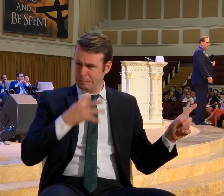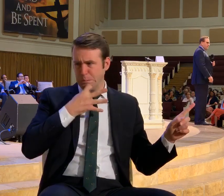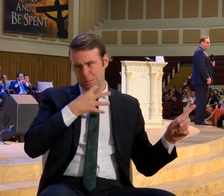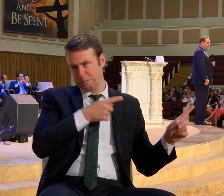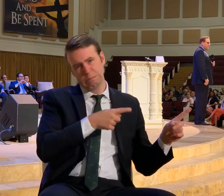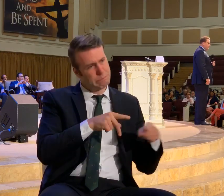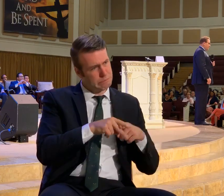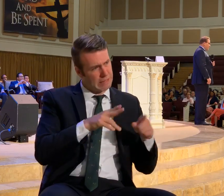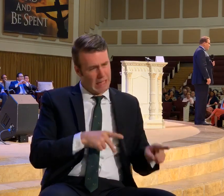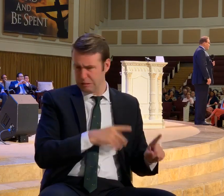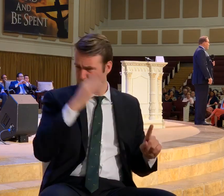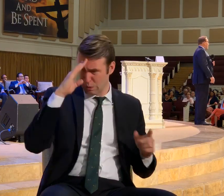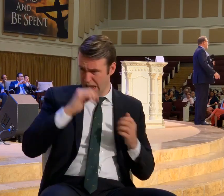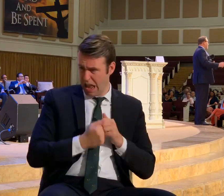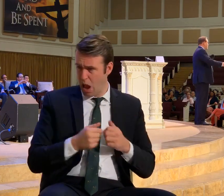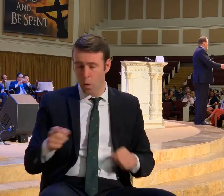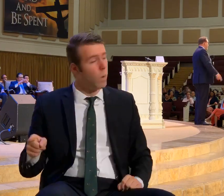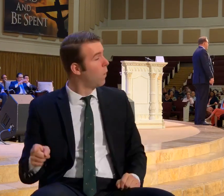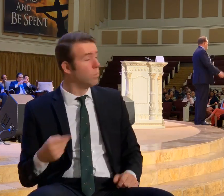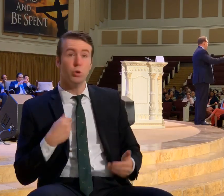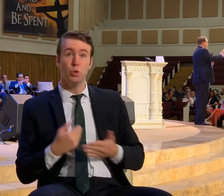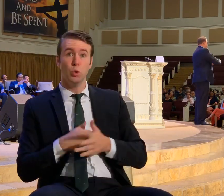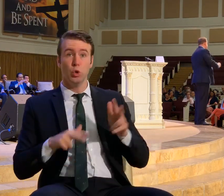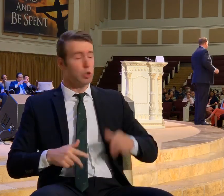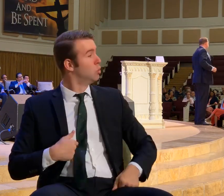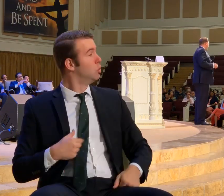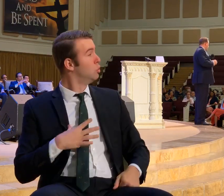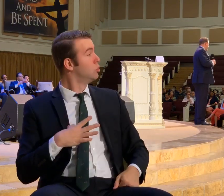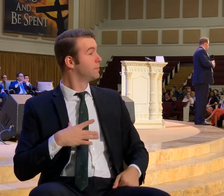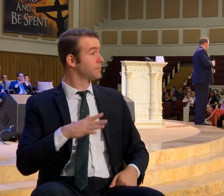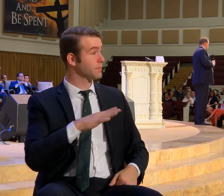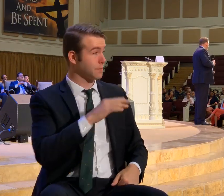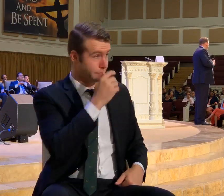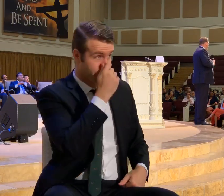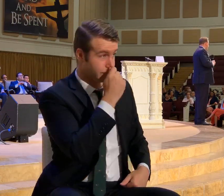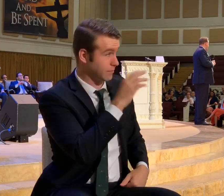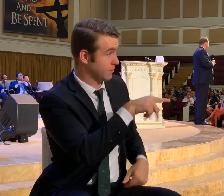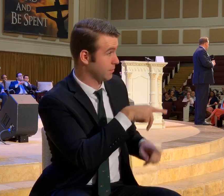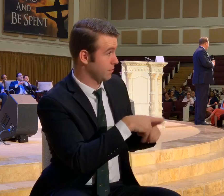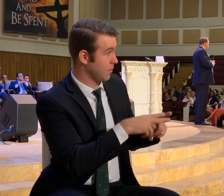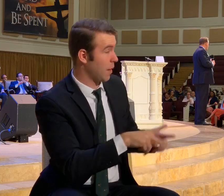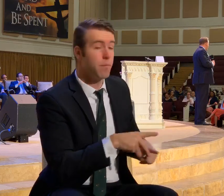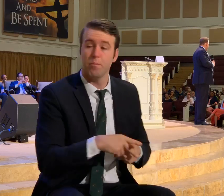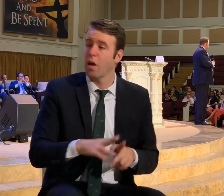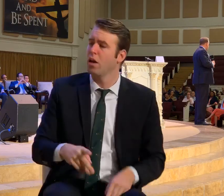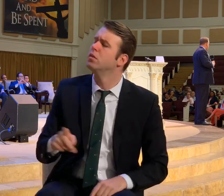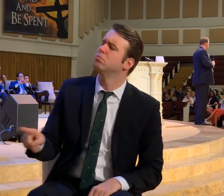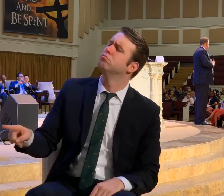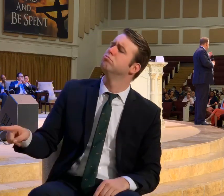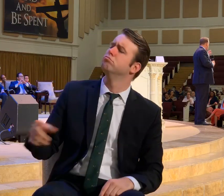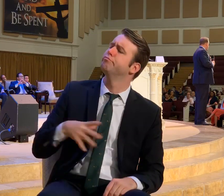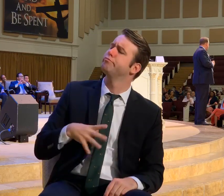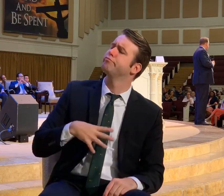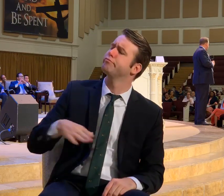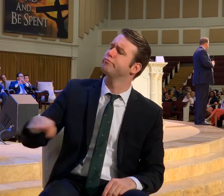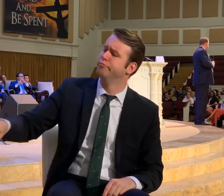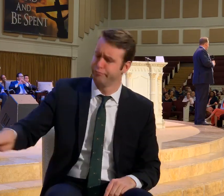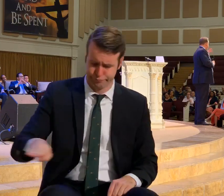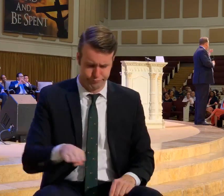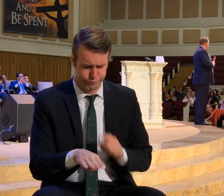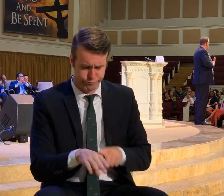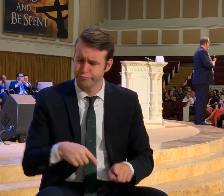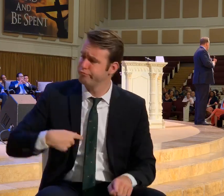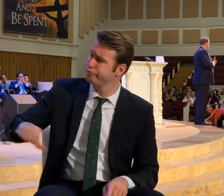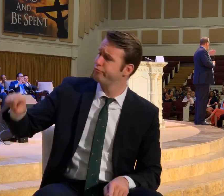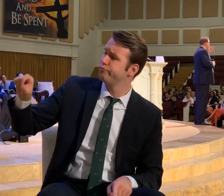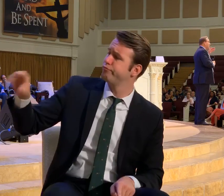mechanic. So they're a new convert. They go to the mechanic. And the mechanic in the church says. Oh I can do that. And it's going to be such and such.